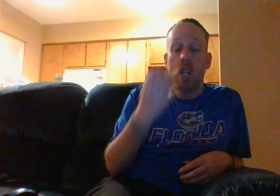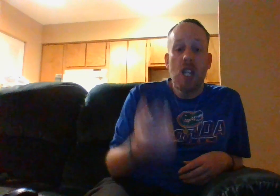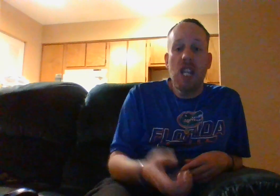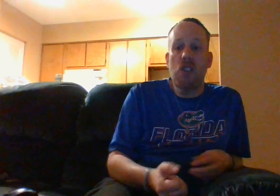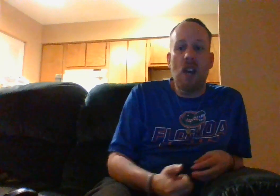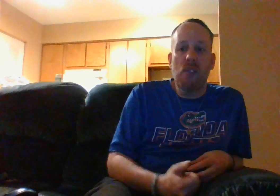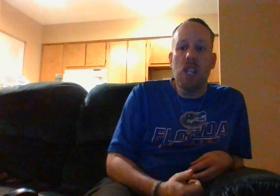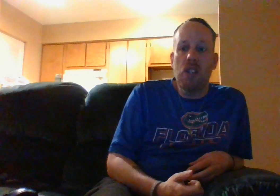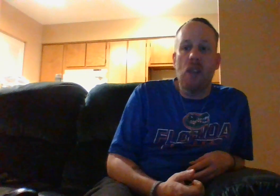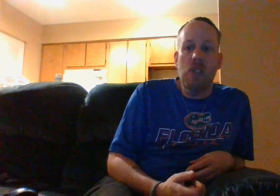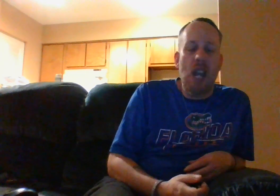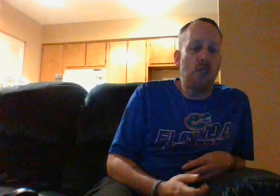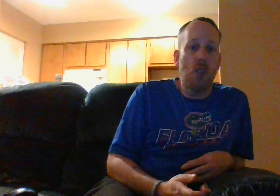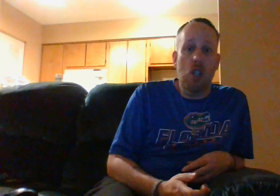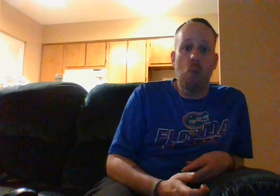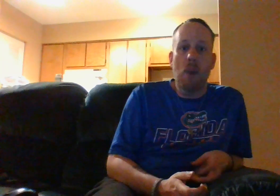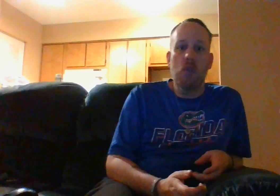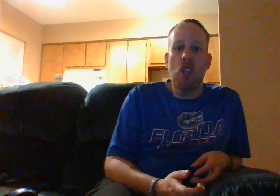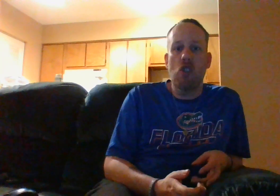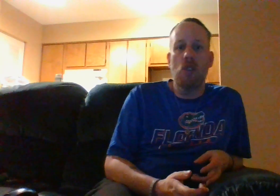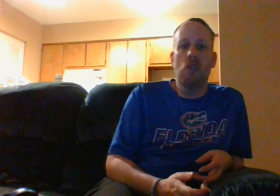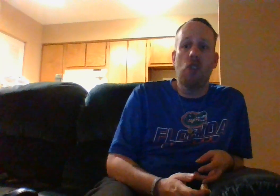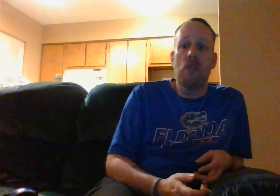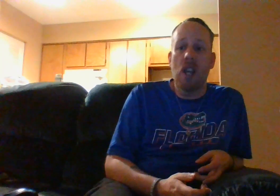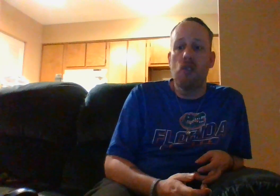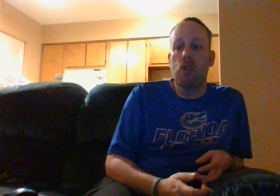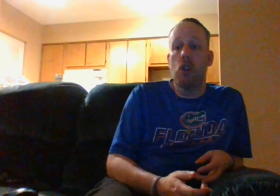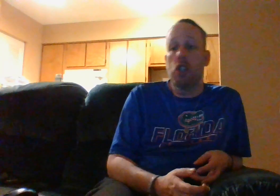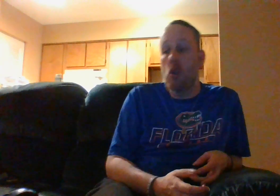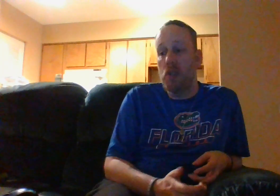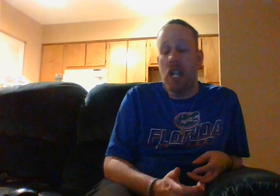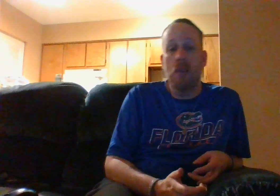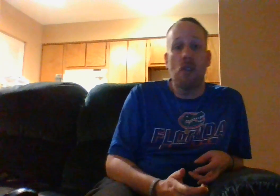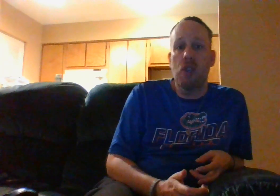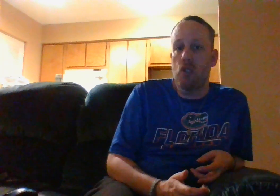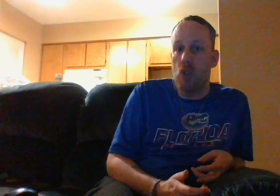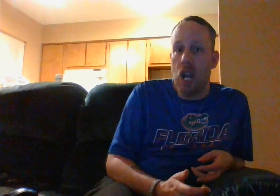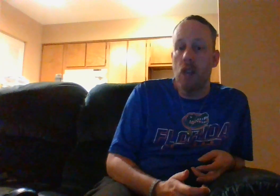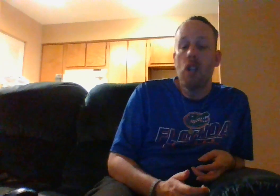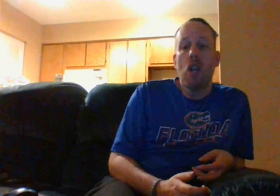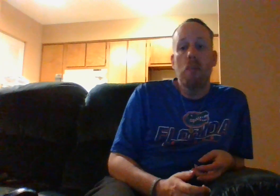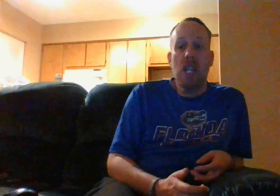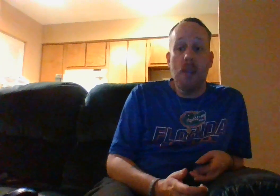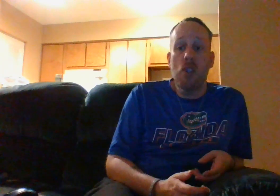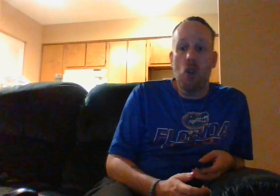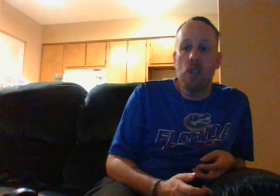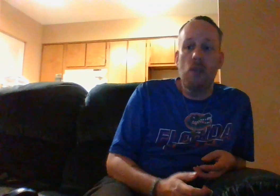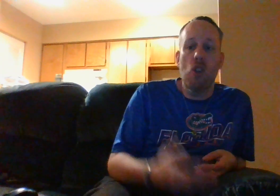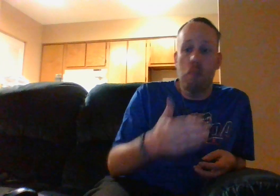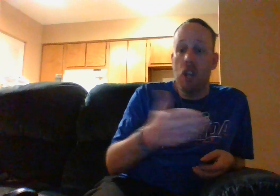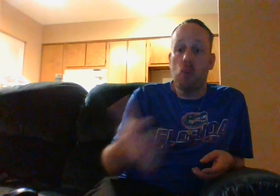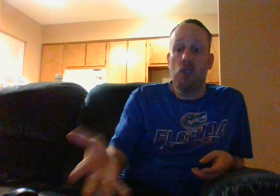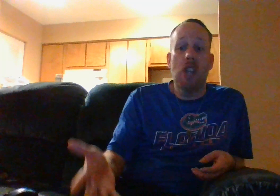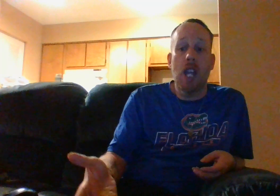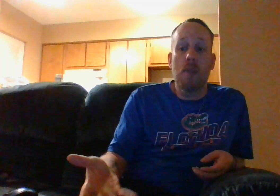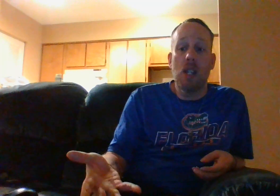it definitely it definitely has a very good reputation sometimes they're good with the anime sometimes they're not but even though even though base was his anime